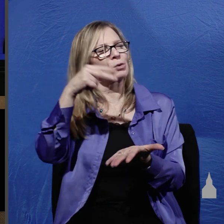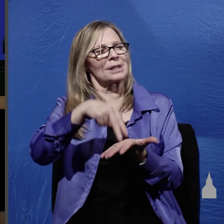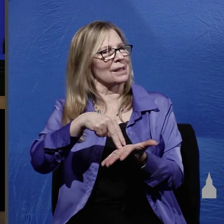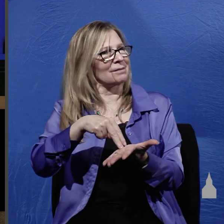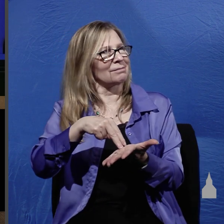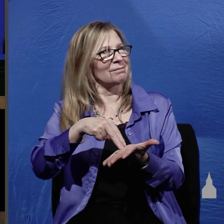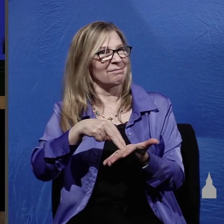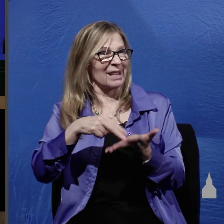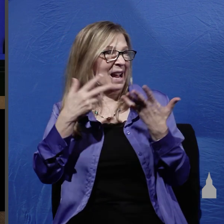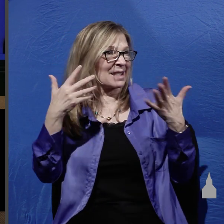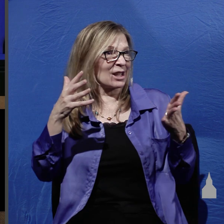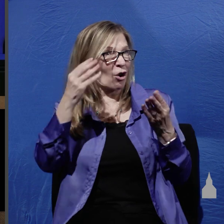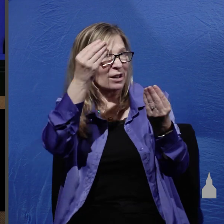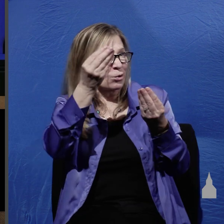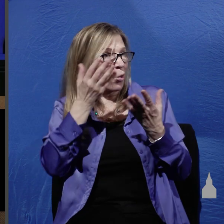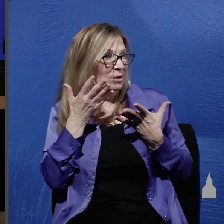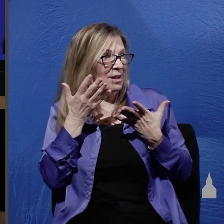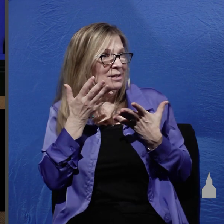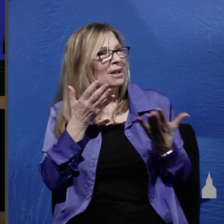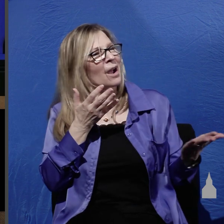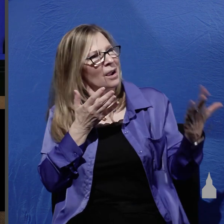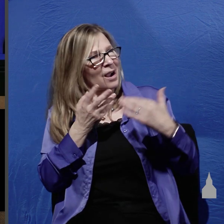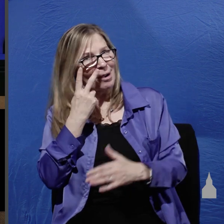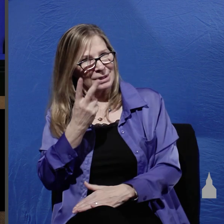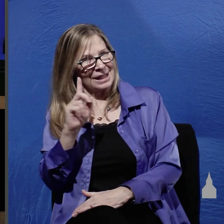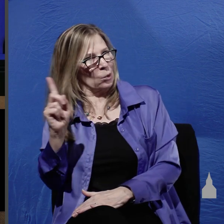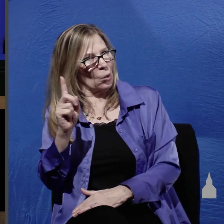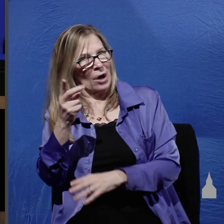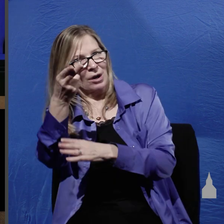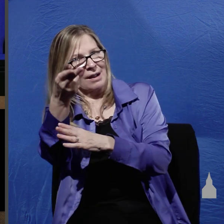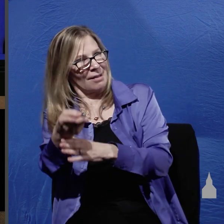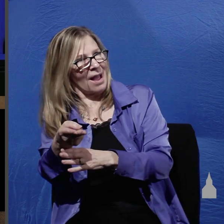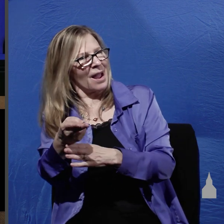said come see the place where the Lord lay and go quickly and tell his disciples